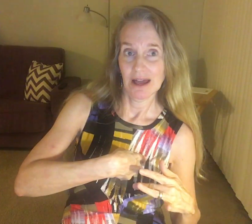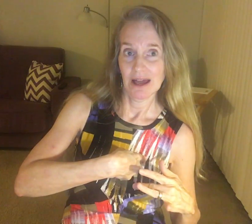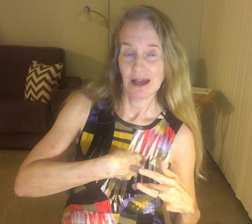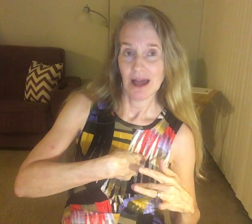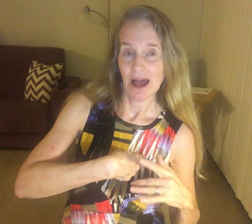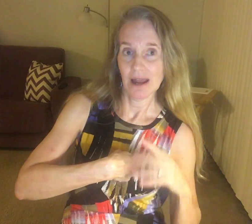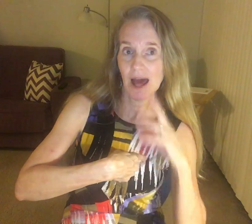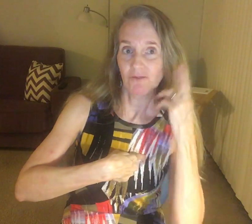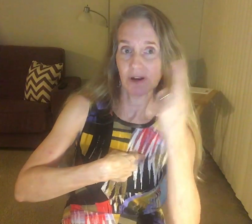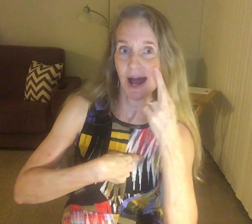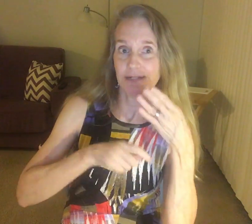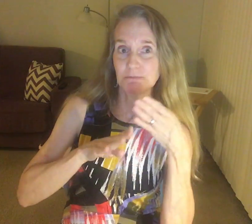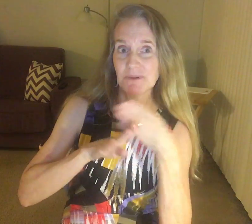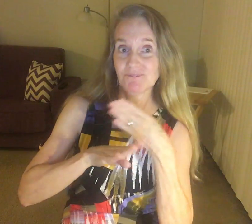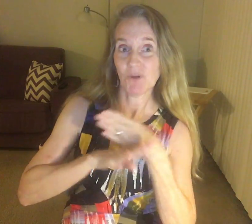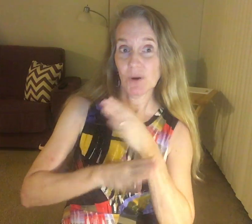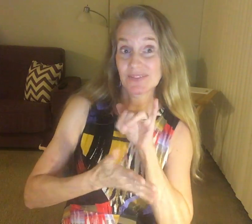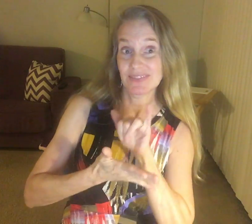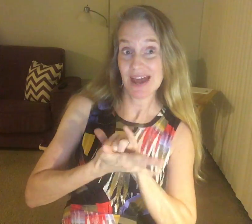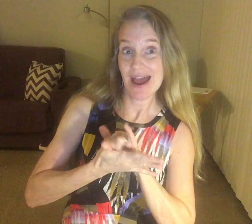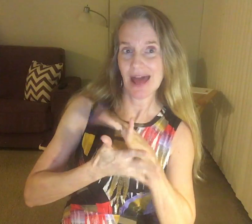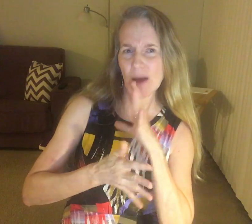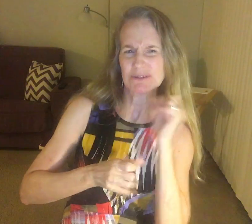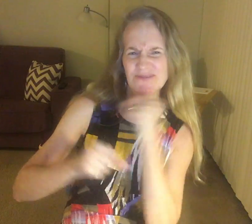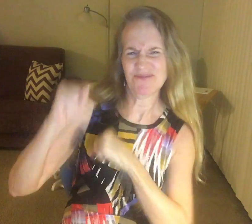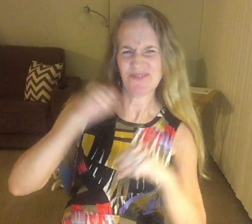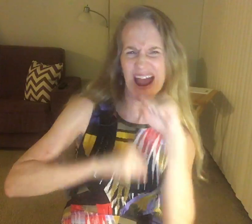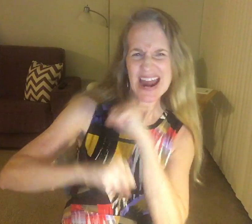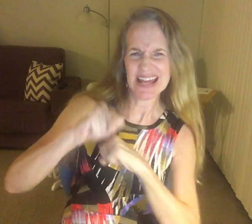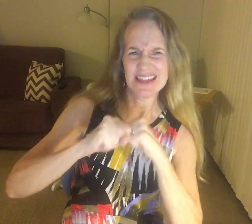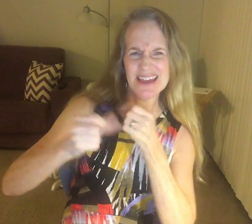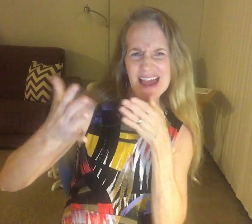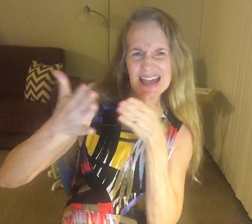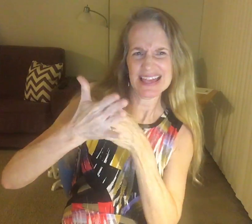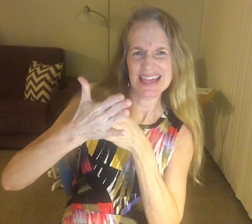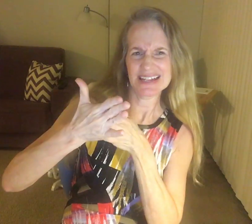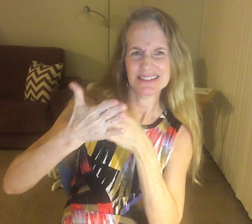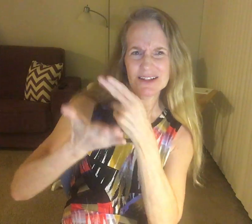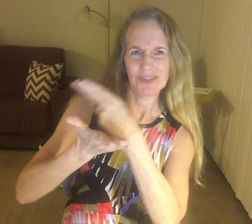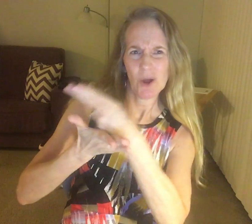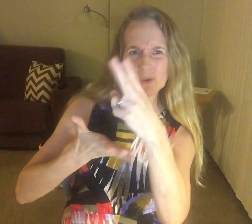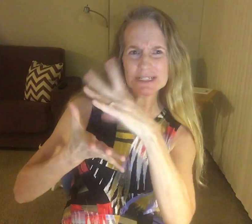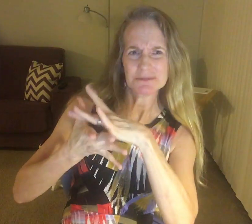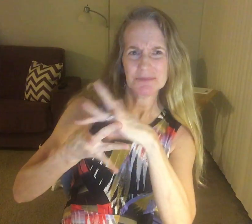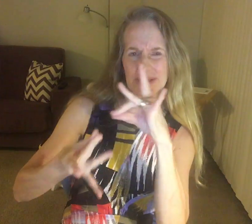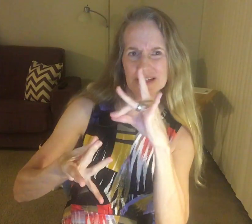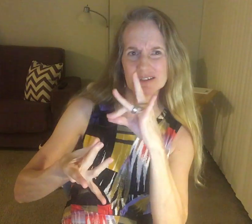And I realized, before that, I was fighting against the oldest spirit.